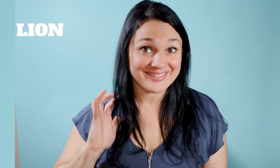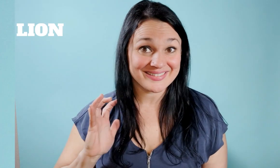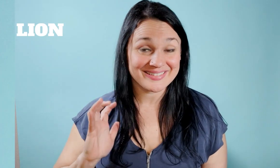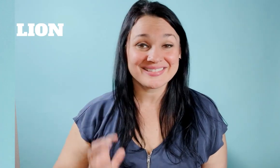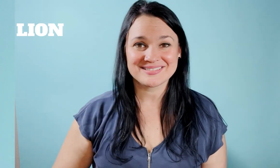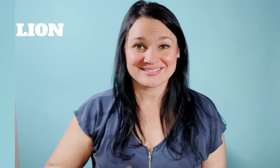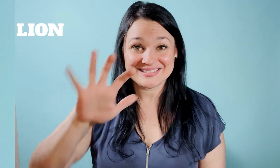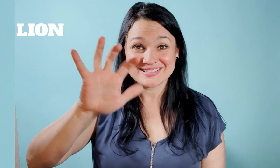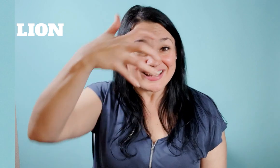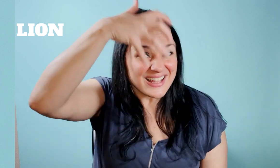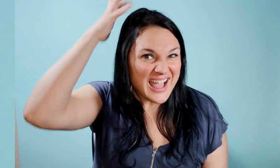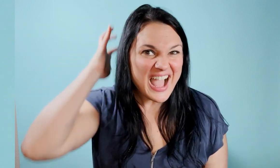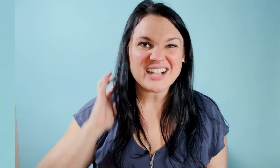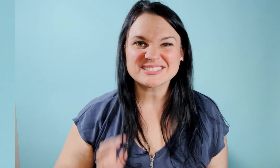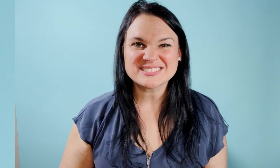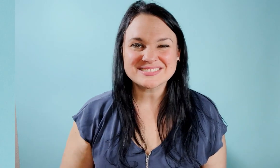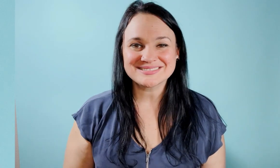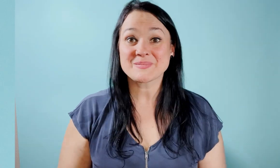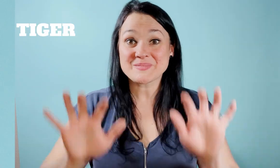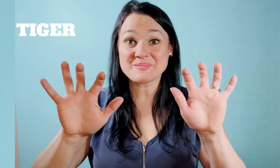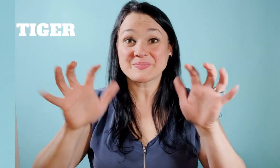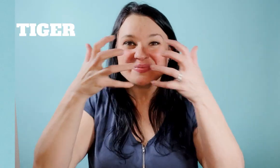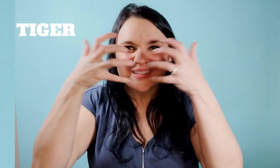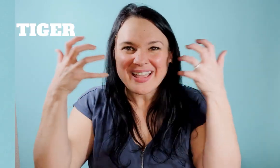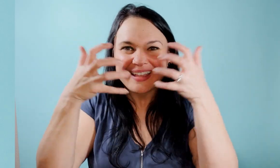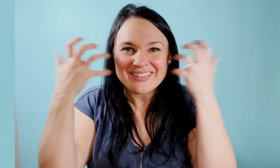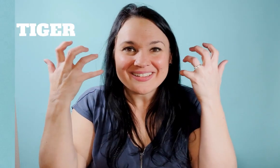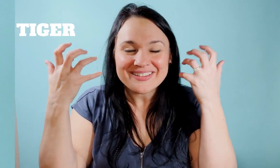lion tiger